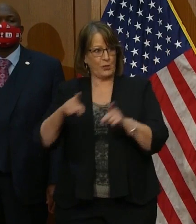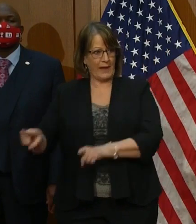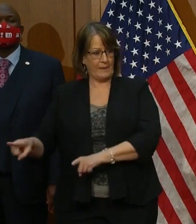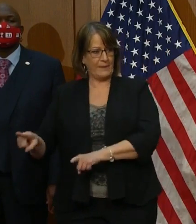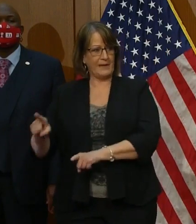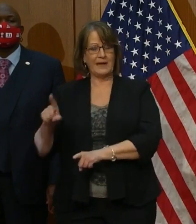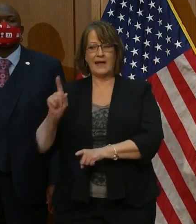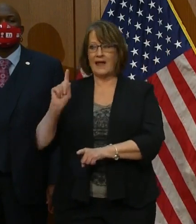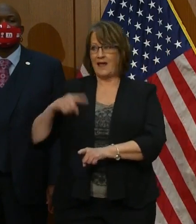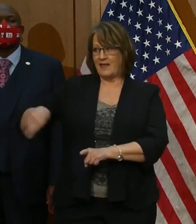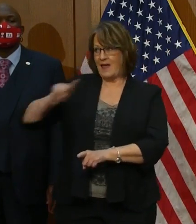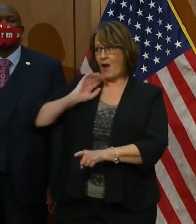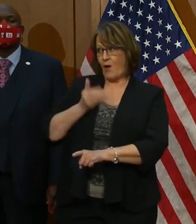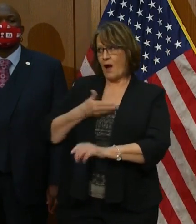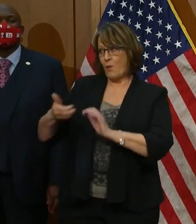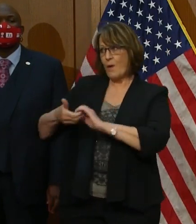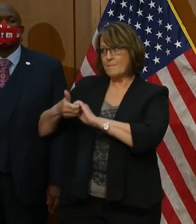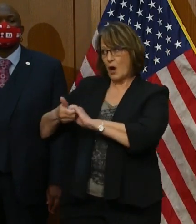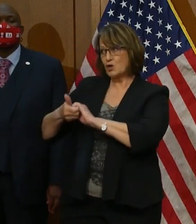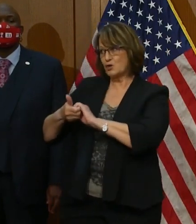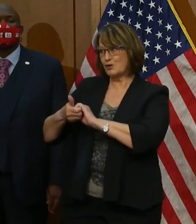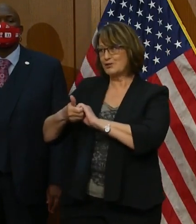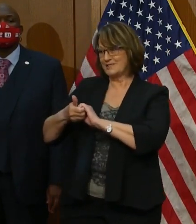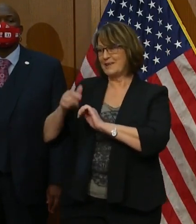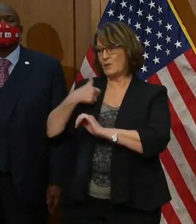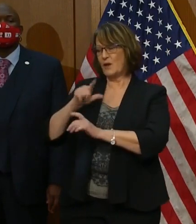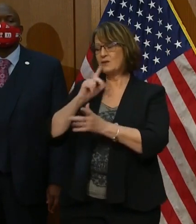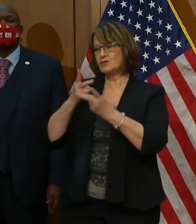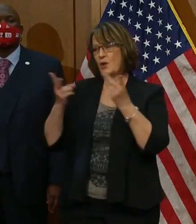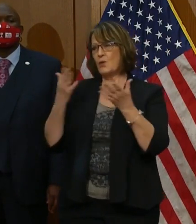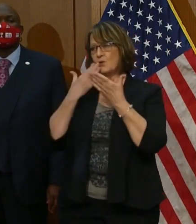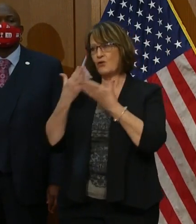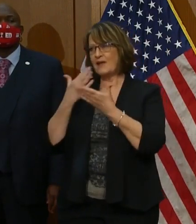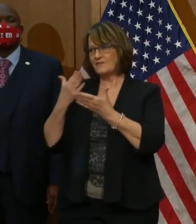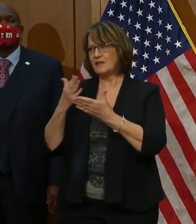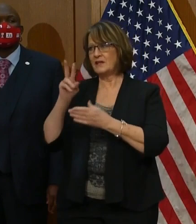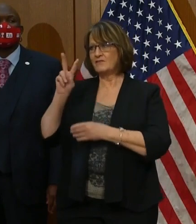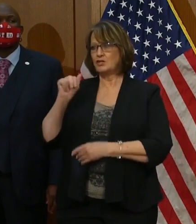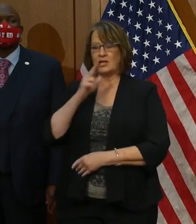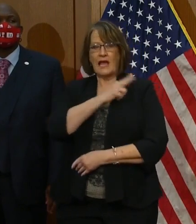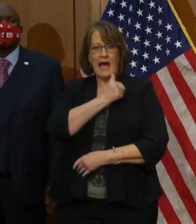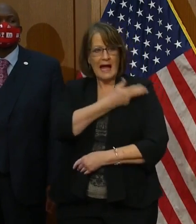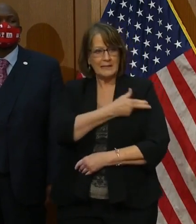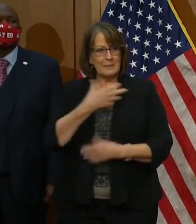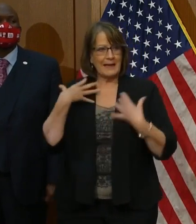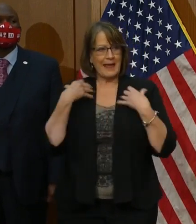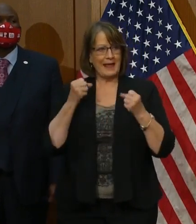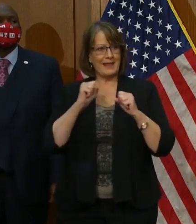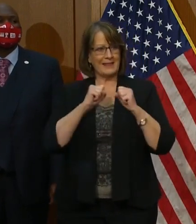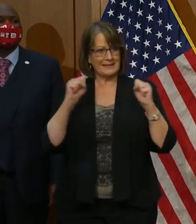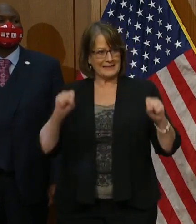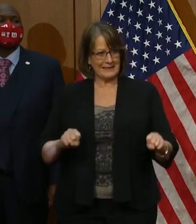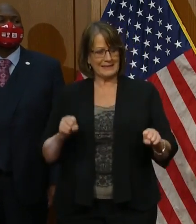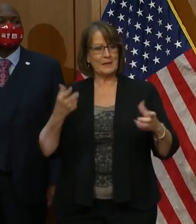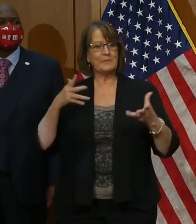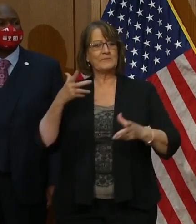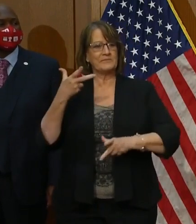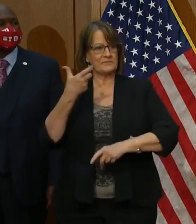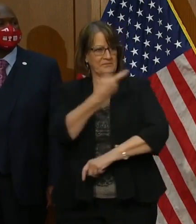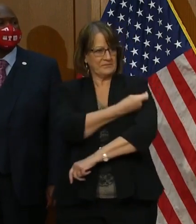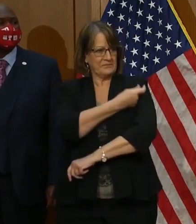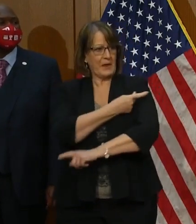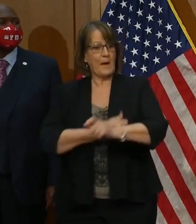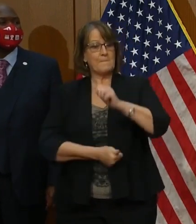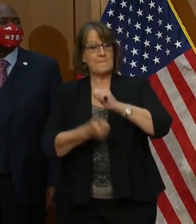in this, and we are grateful. Virginia's hospitals and health systems have administered the majority of shots in arms so